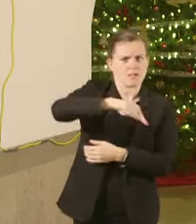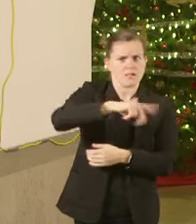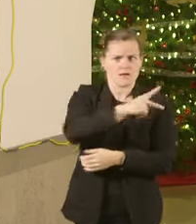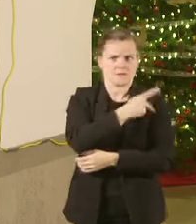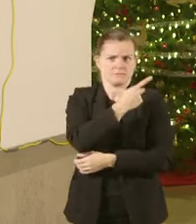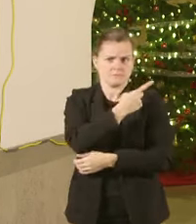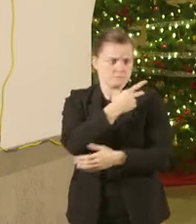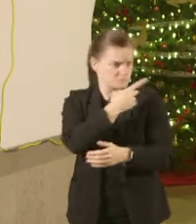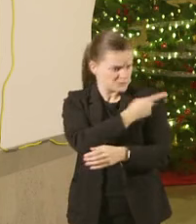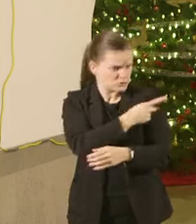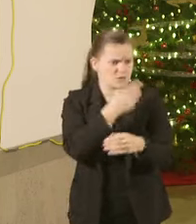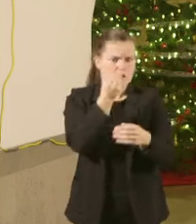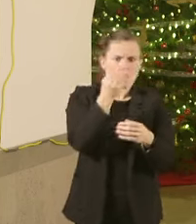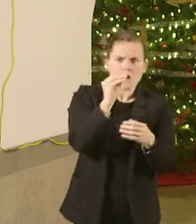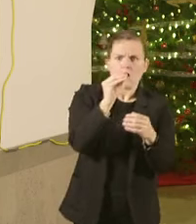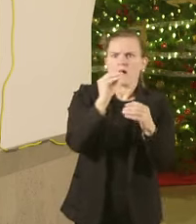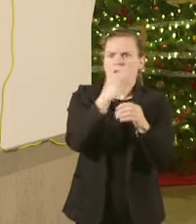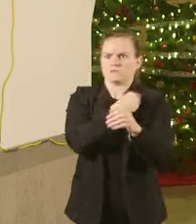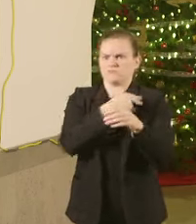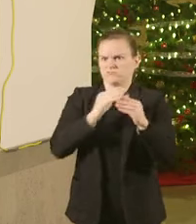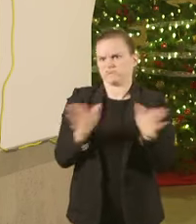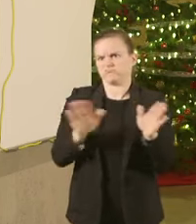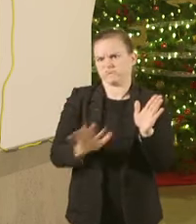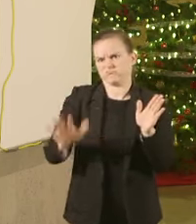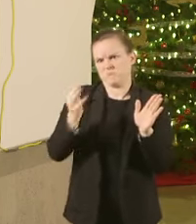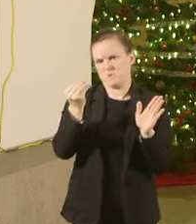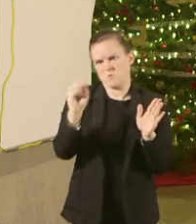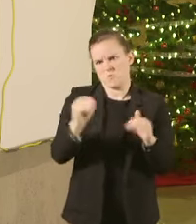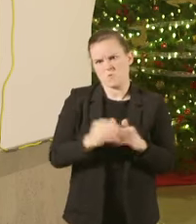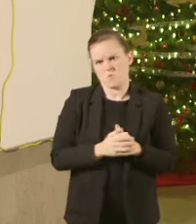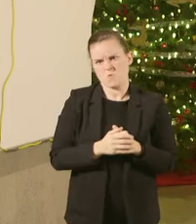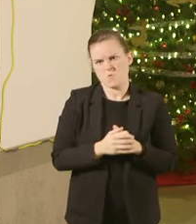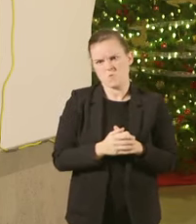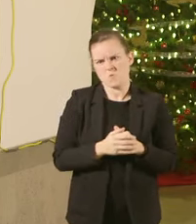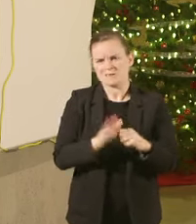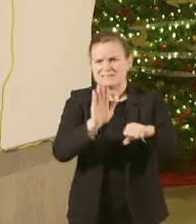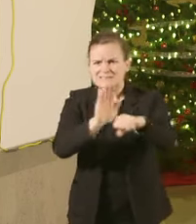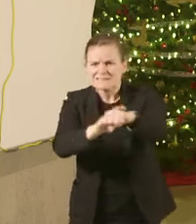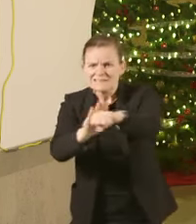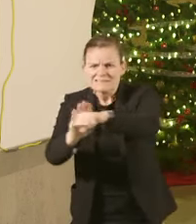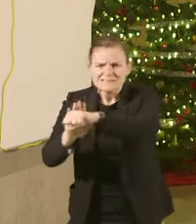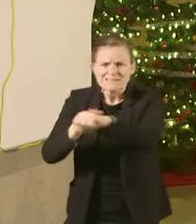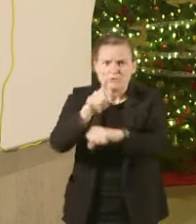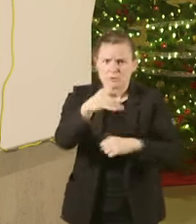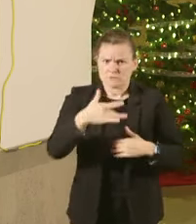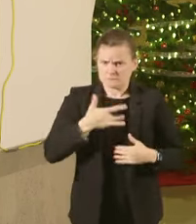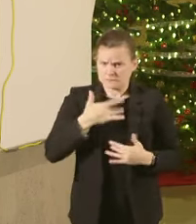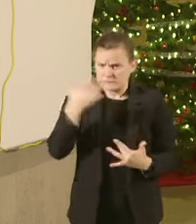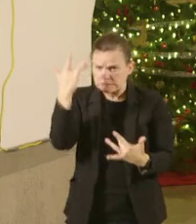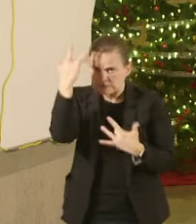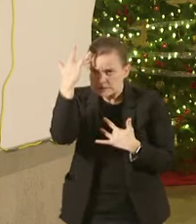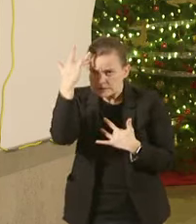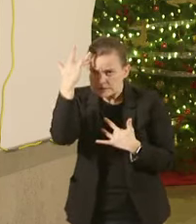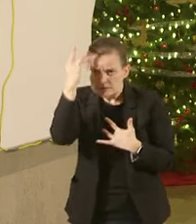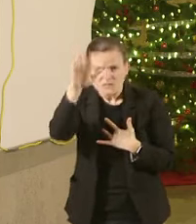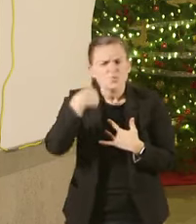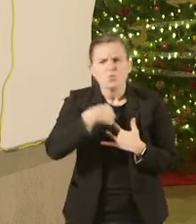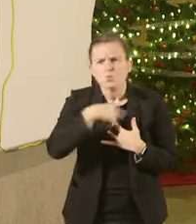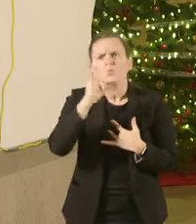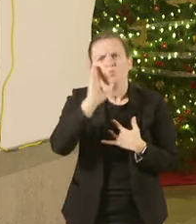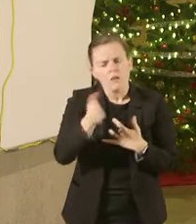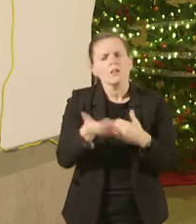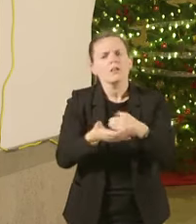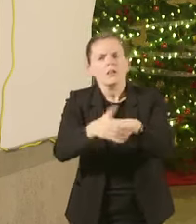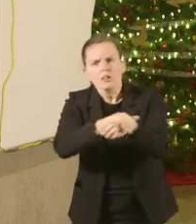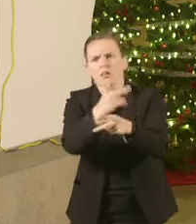all Missourians to know that if you are sick we are going to take care of you today